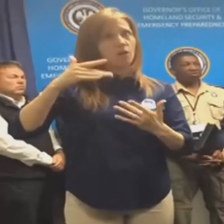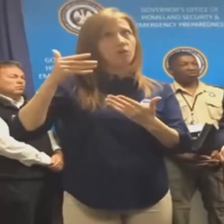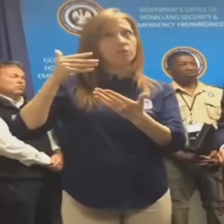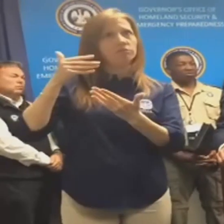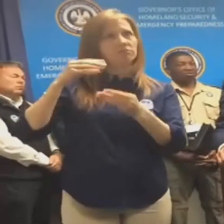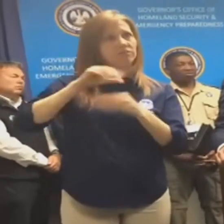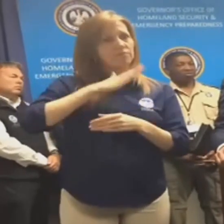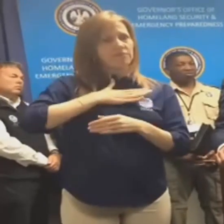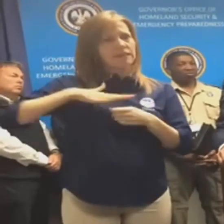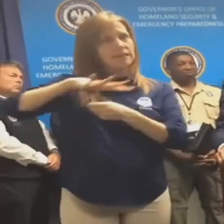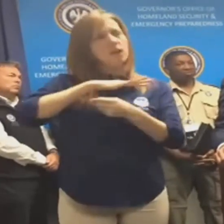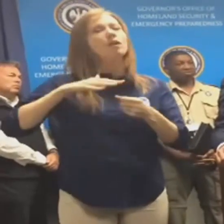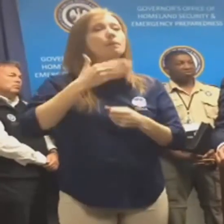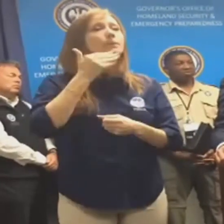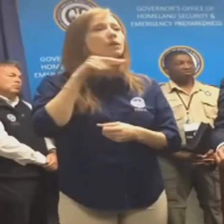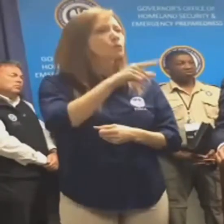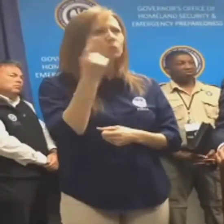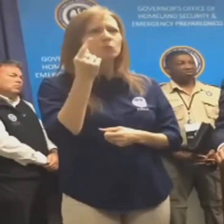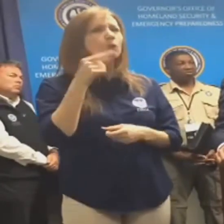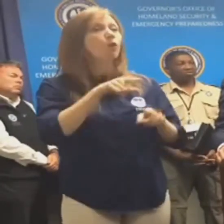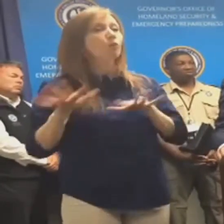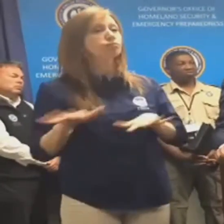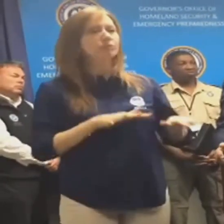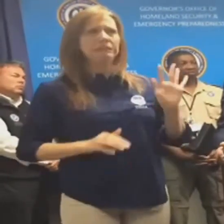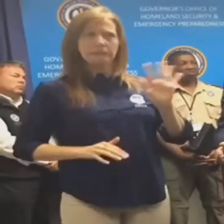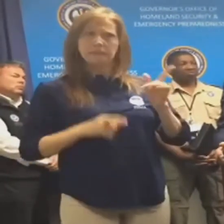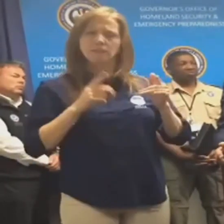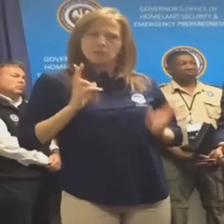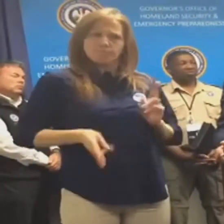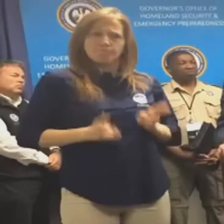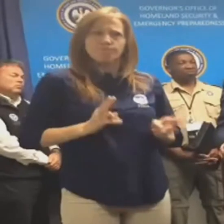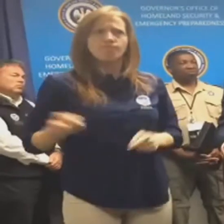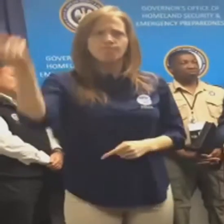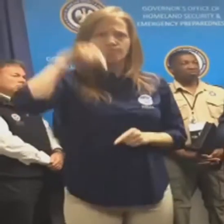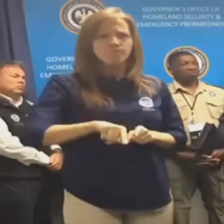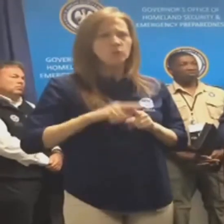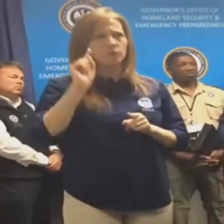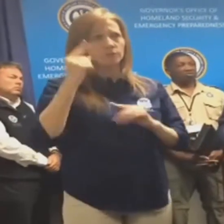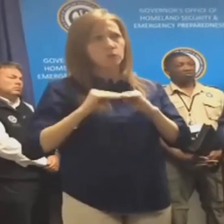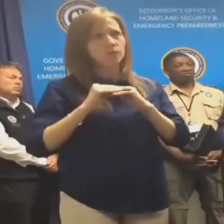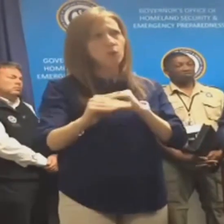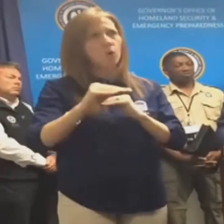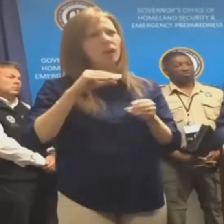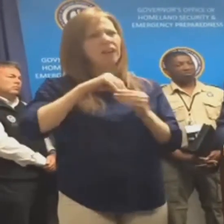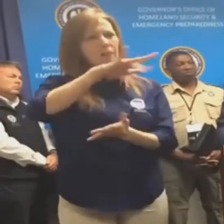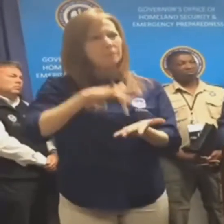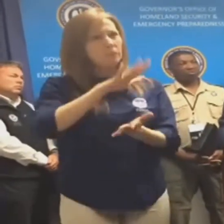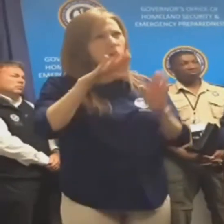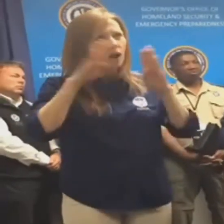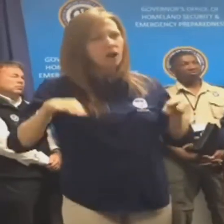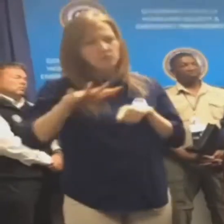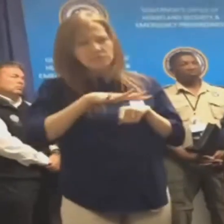that comes through the phone, that a tornado is in your area, that you move down into a first floor room,